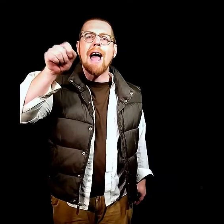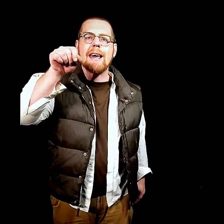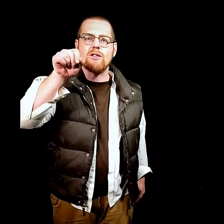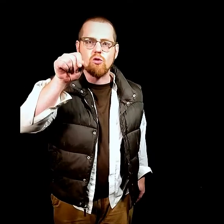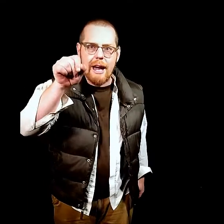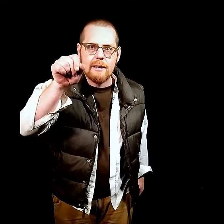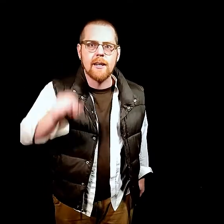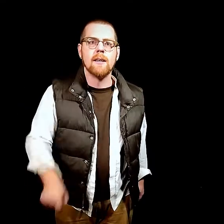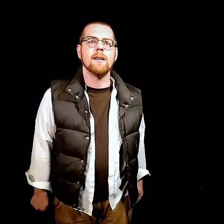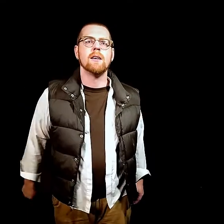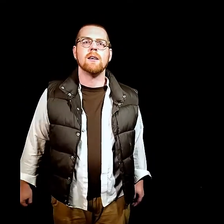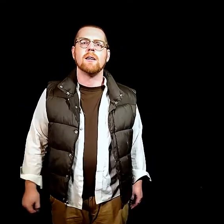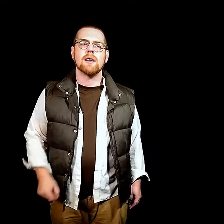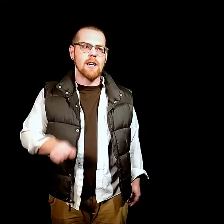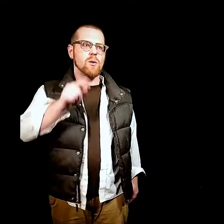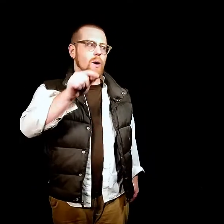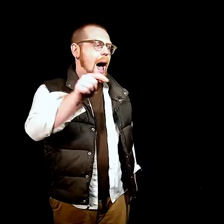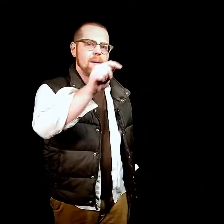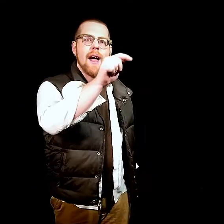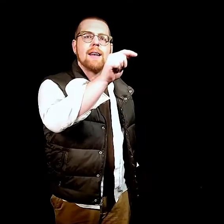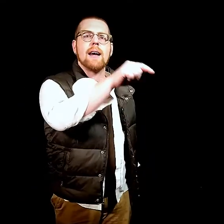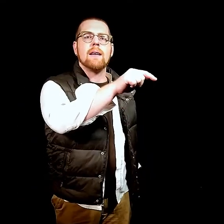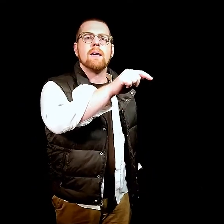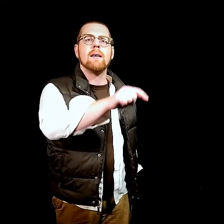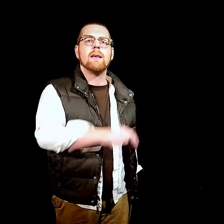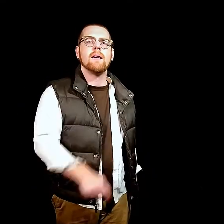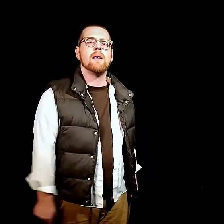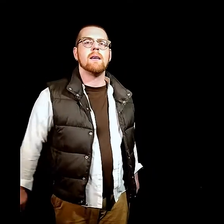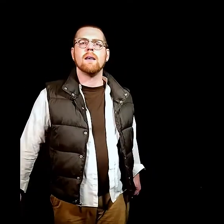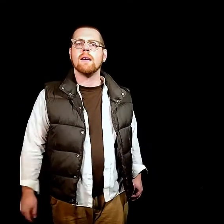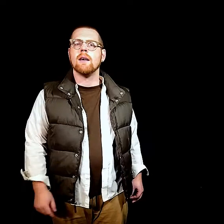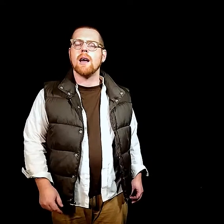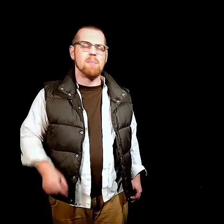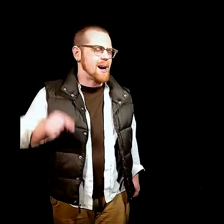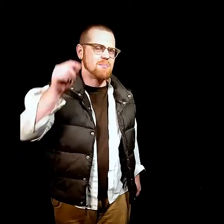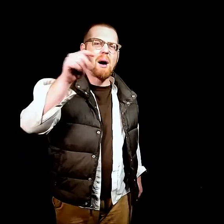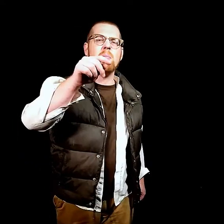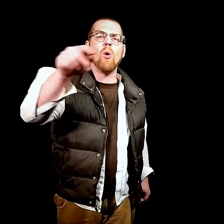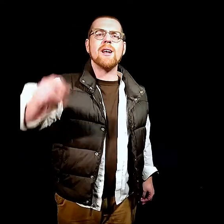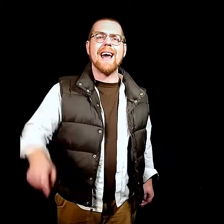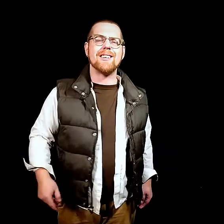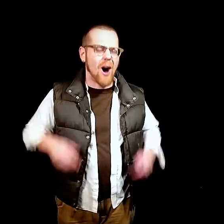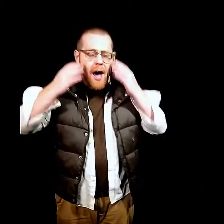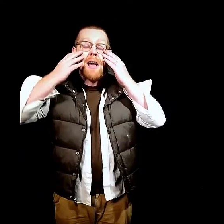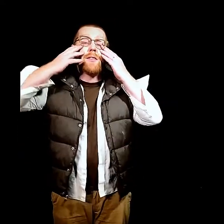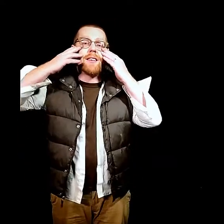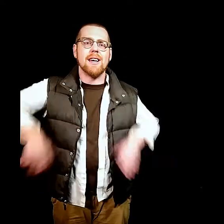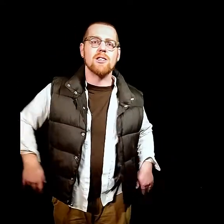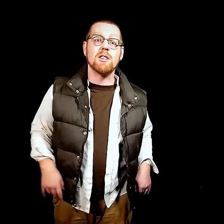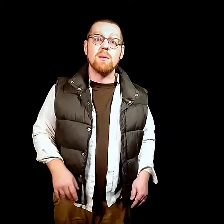is right, given what happened that night. And because by morning at dawn, the tears must be